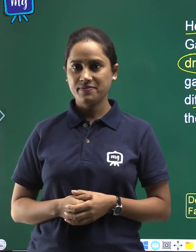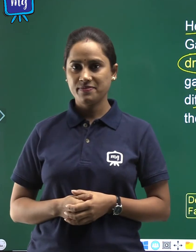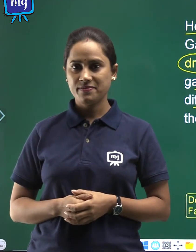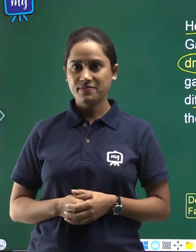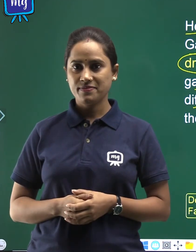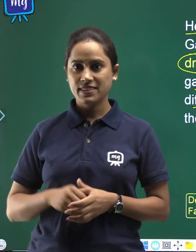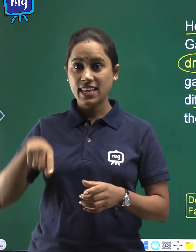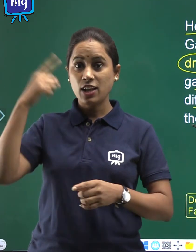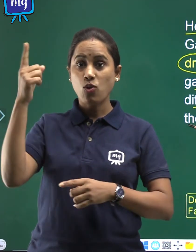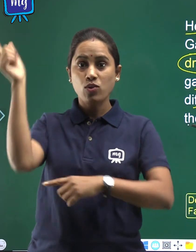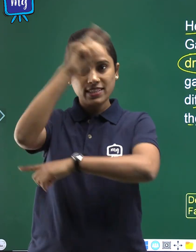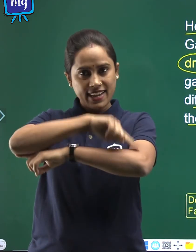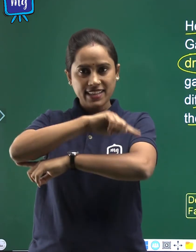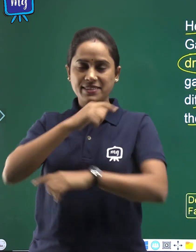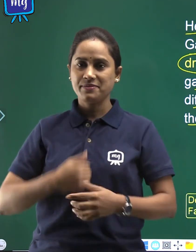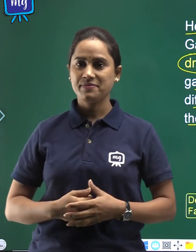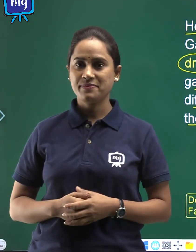Those days.